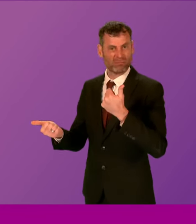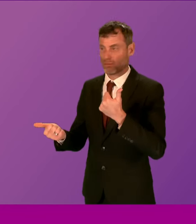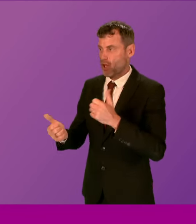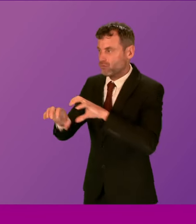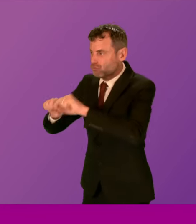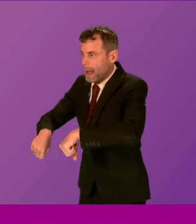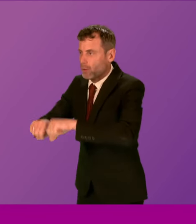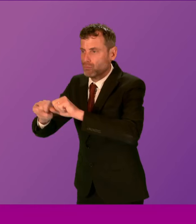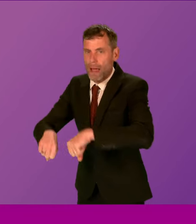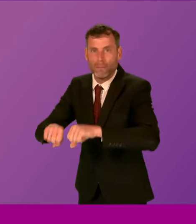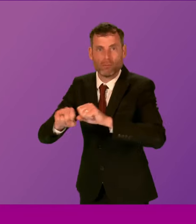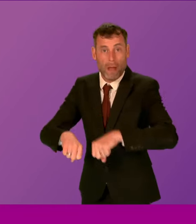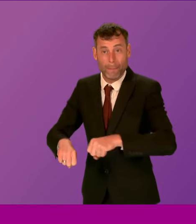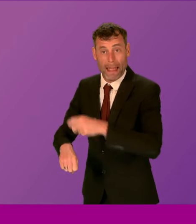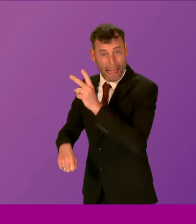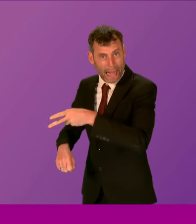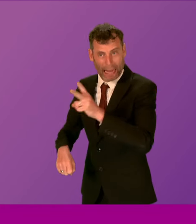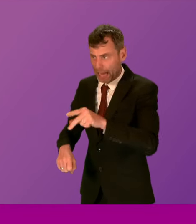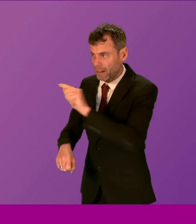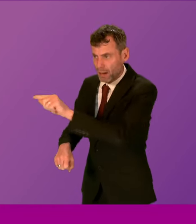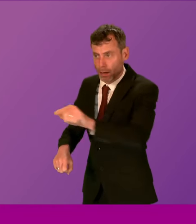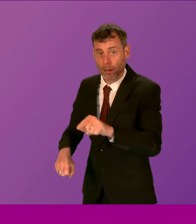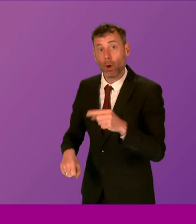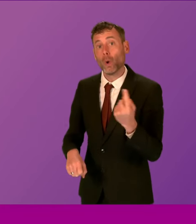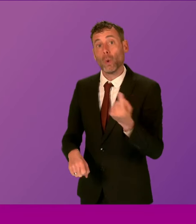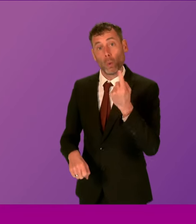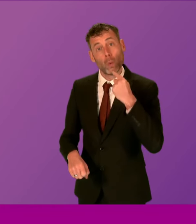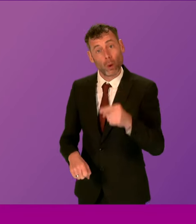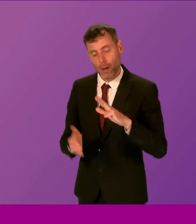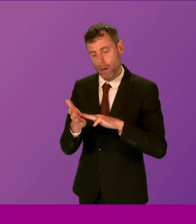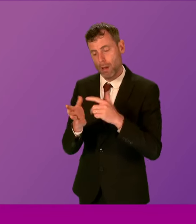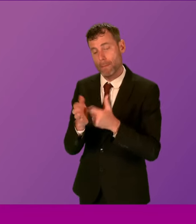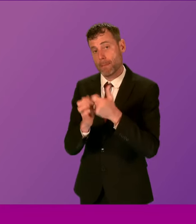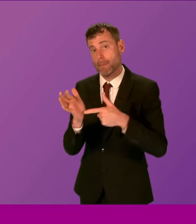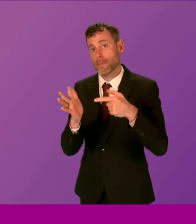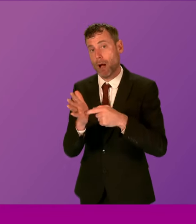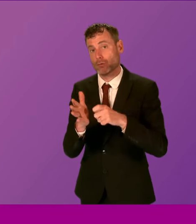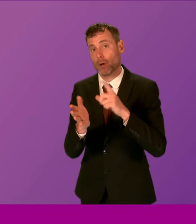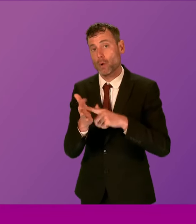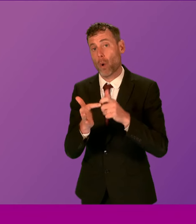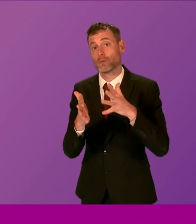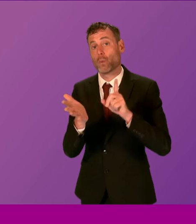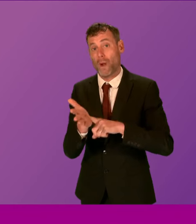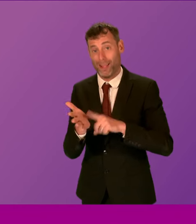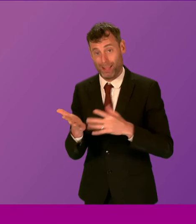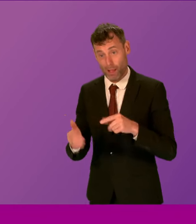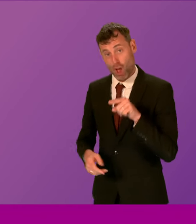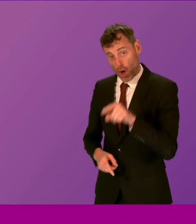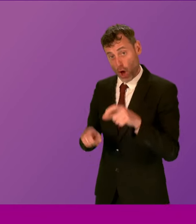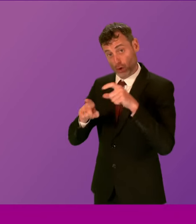powerful words of Margaret Caldwell yesterday. And we know that since her daughter Emma's murder in 2005,